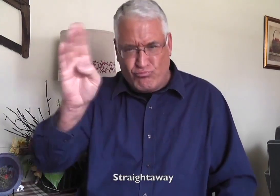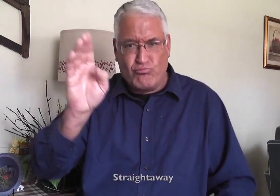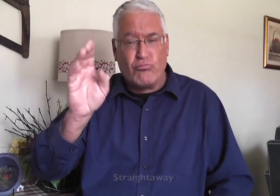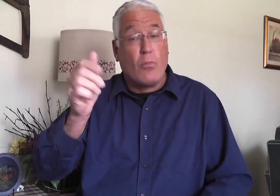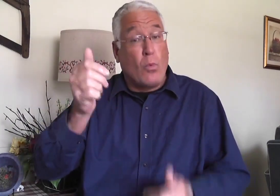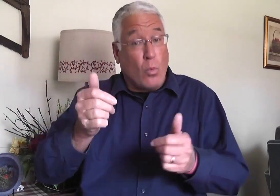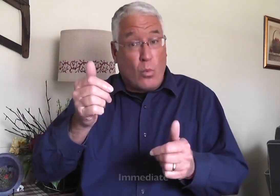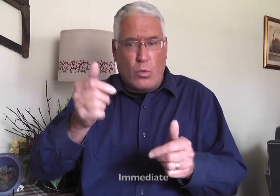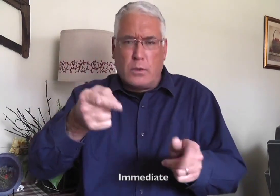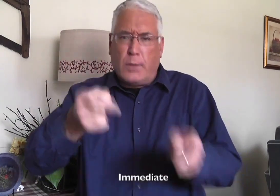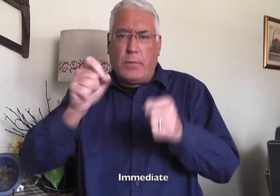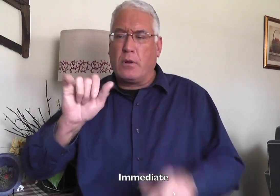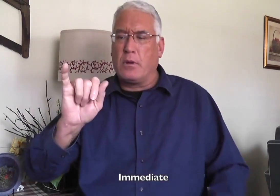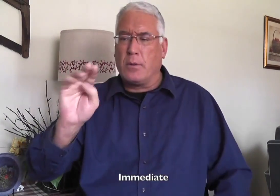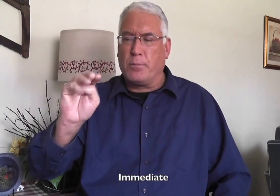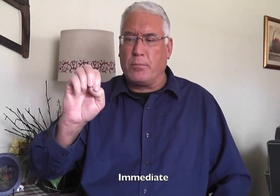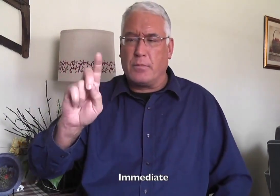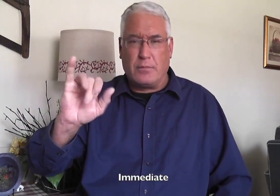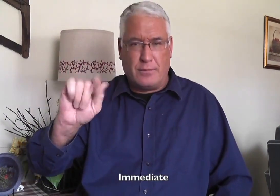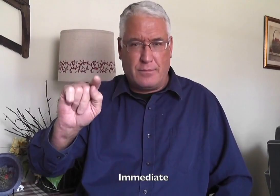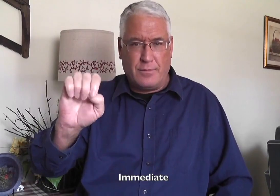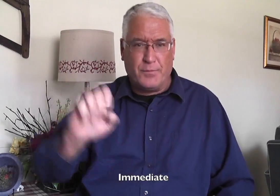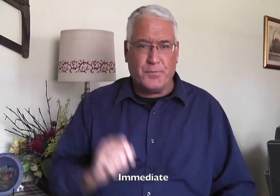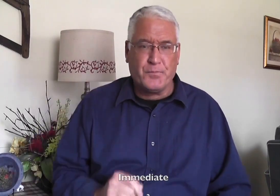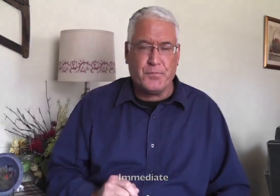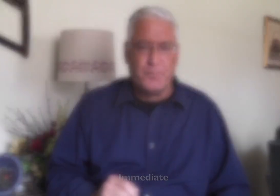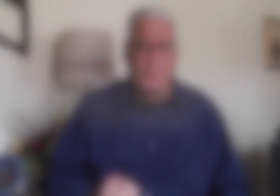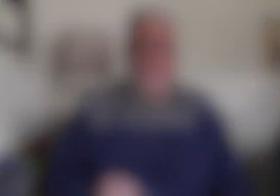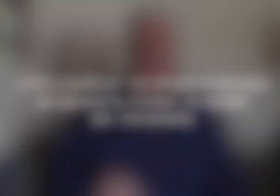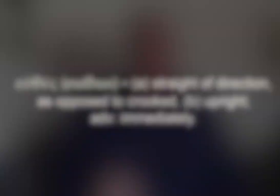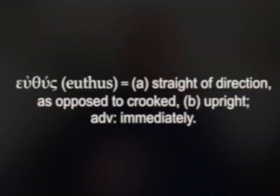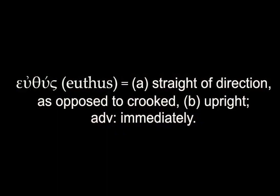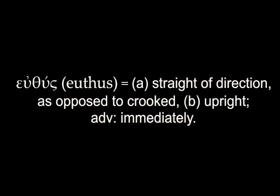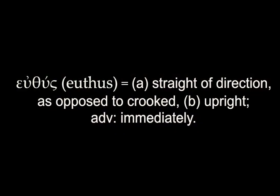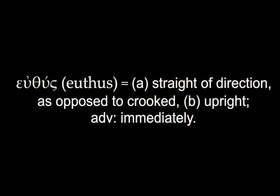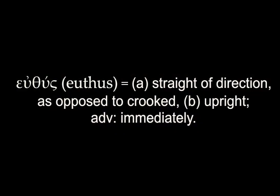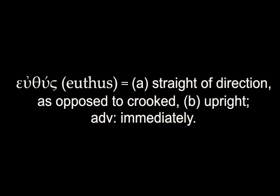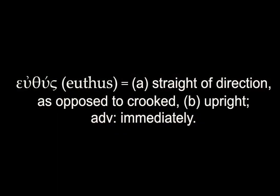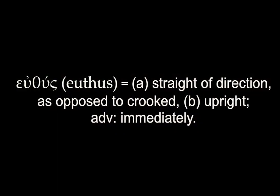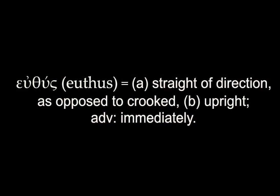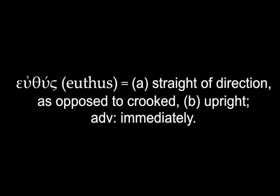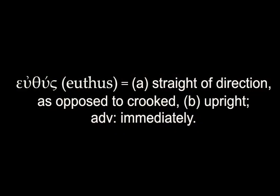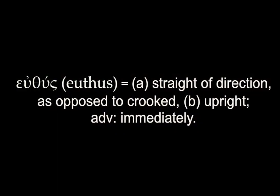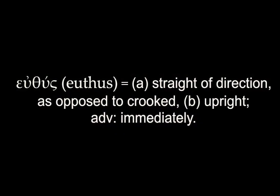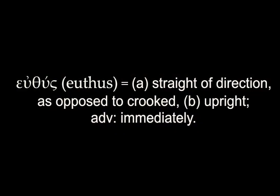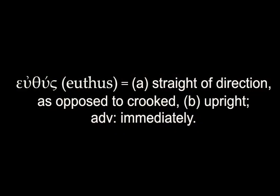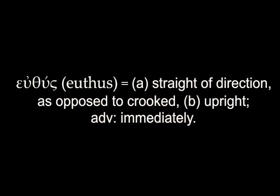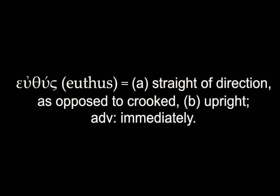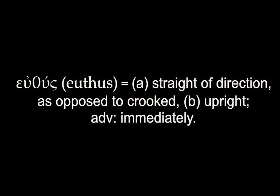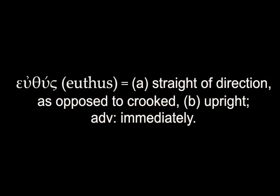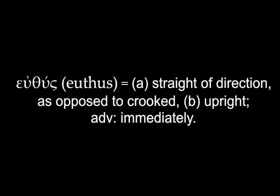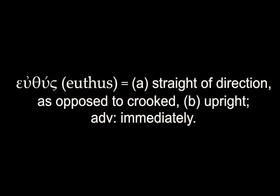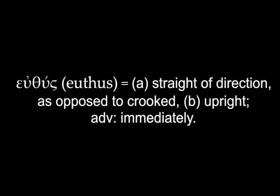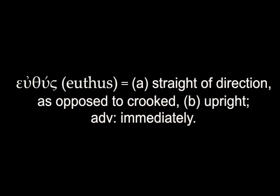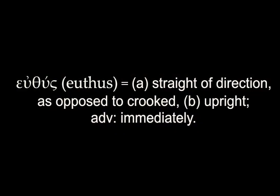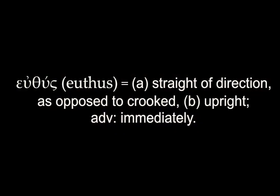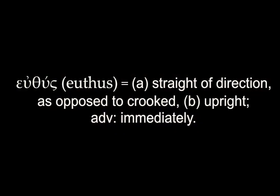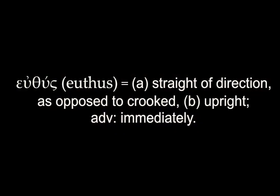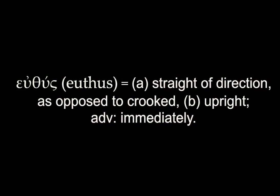straight away, or immediately, immediate. Euthis, straight of direction as